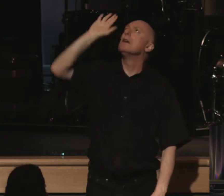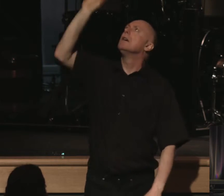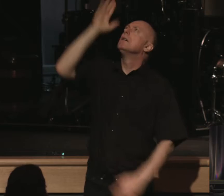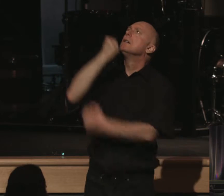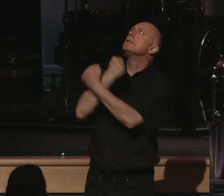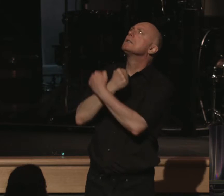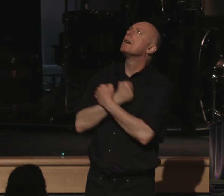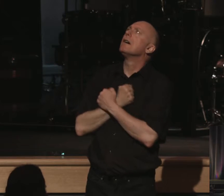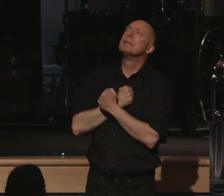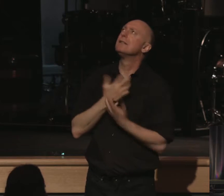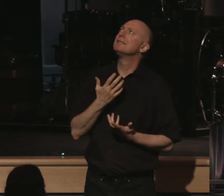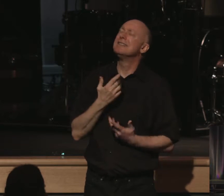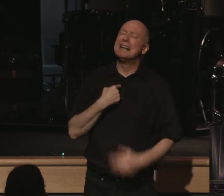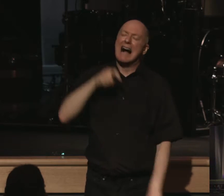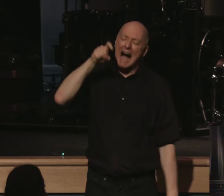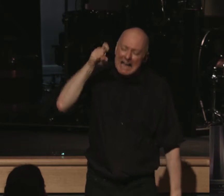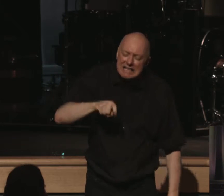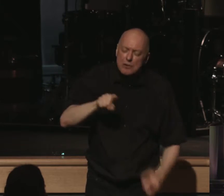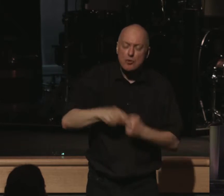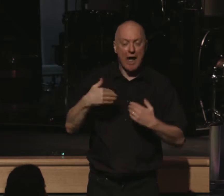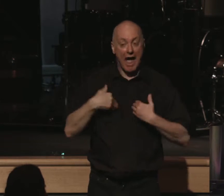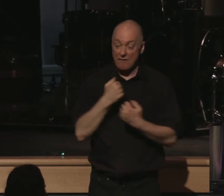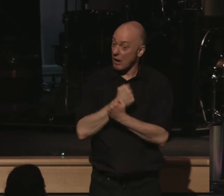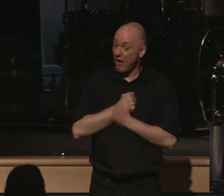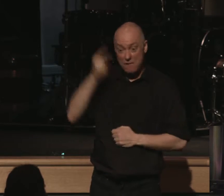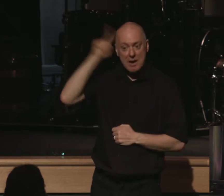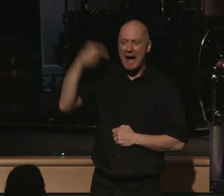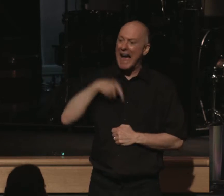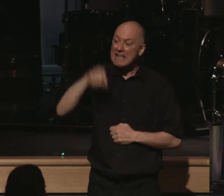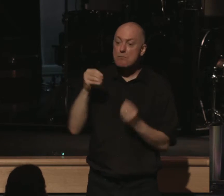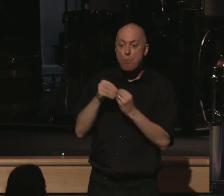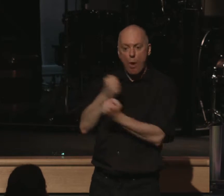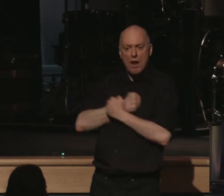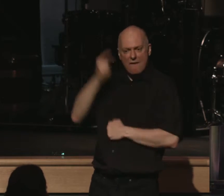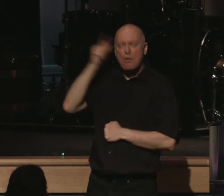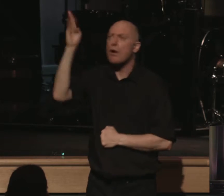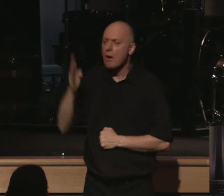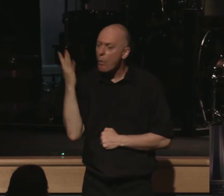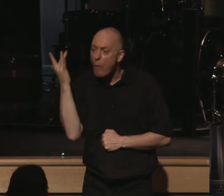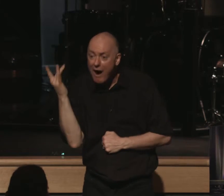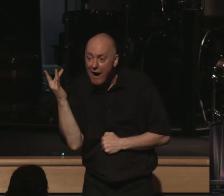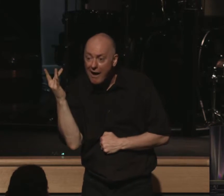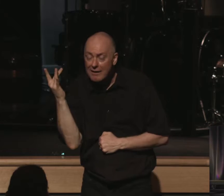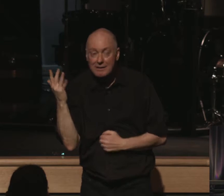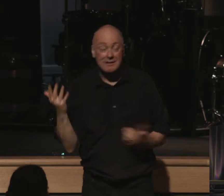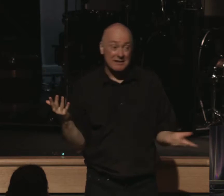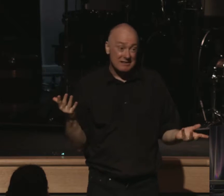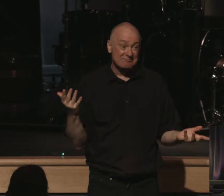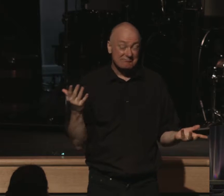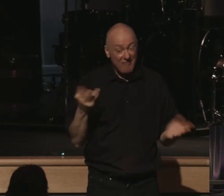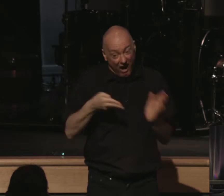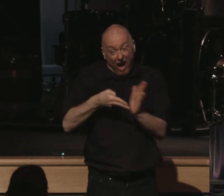I need to have for God. I need to have more of this love for God. And why is that? Well, because frankly, honestly,